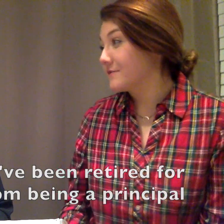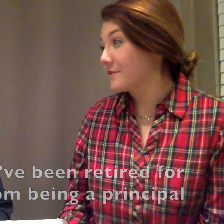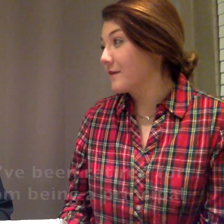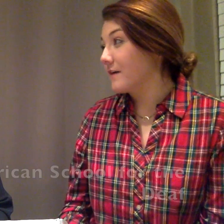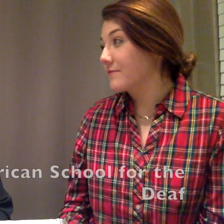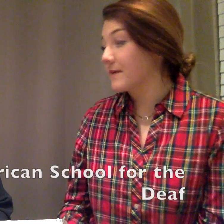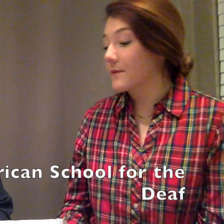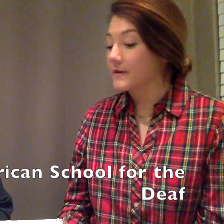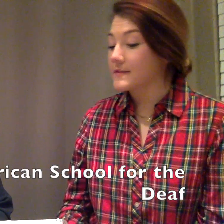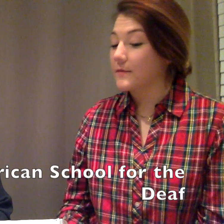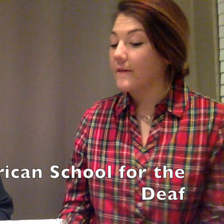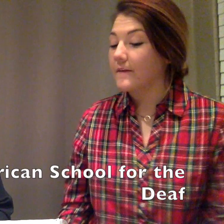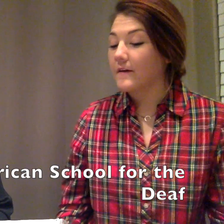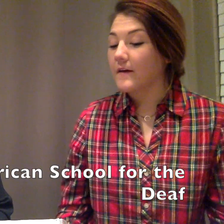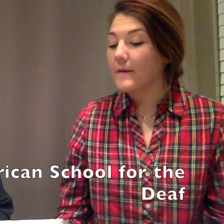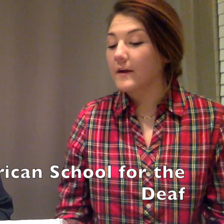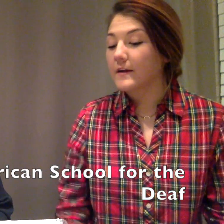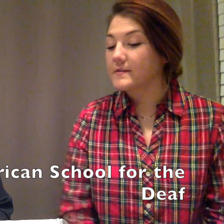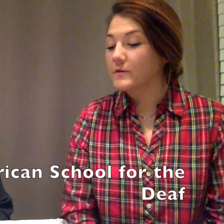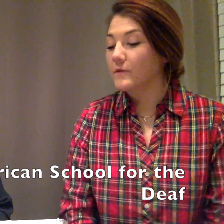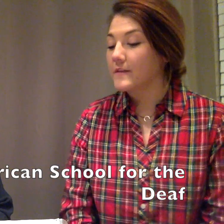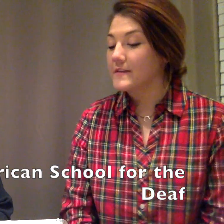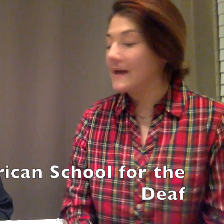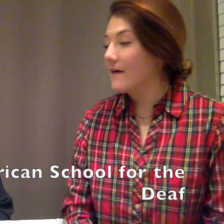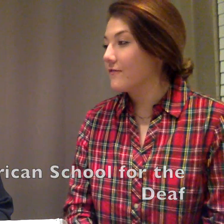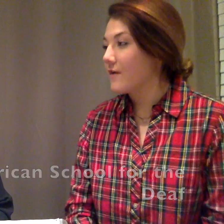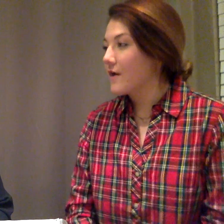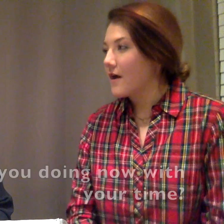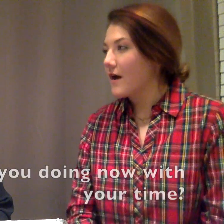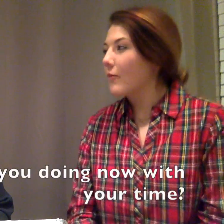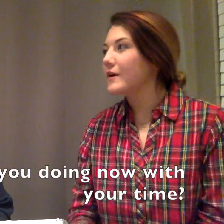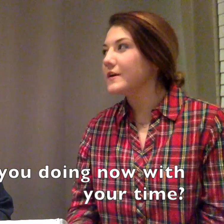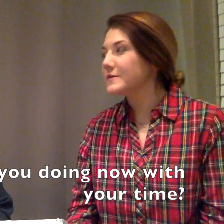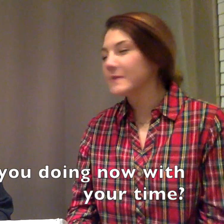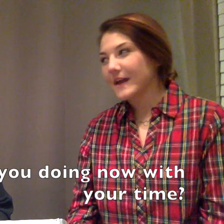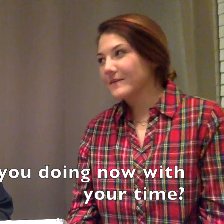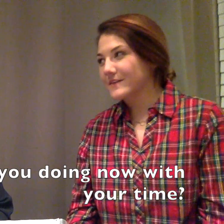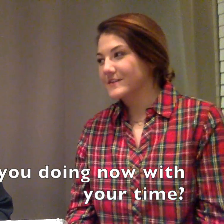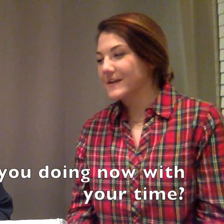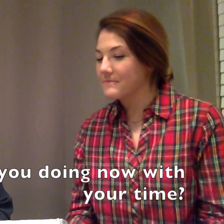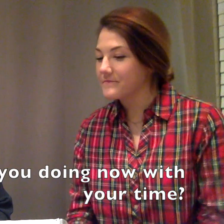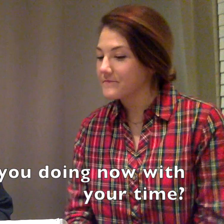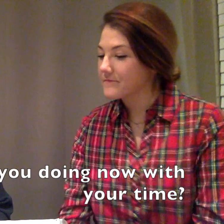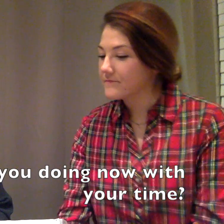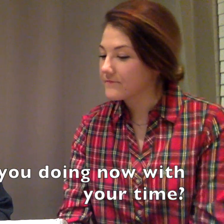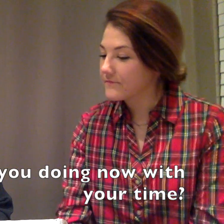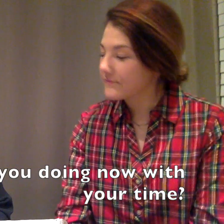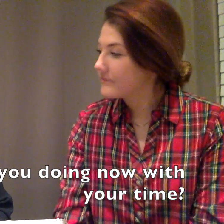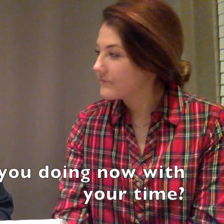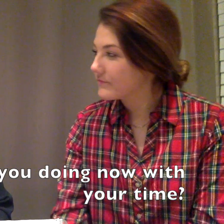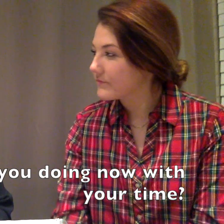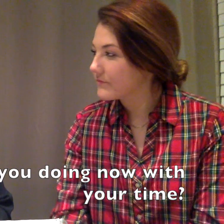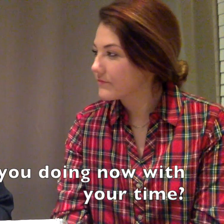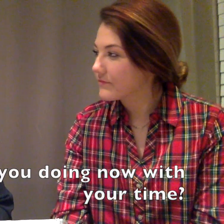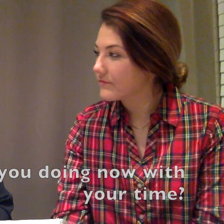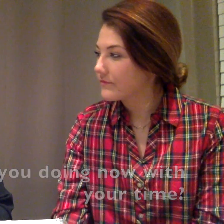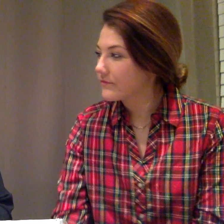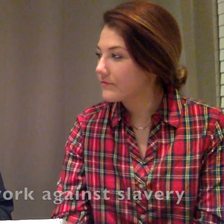for a while from being a principal at the American School for the Deaf. What are you doing now with your time? Well, I work